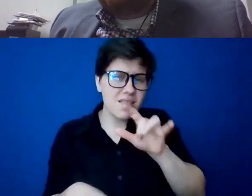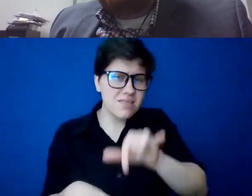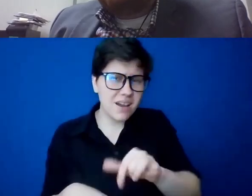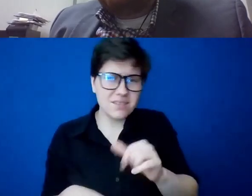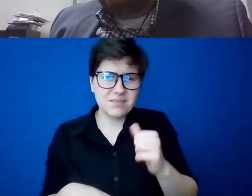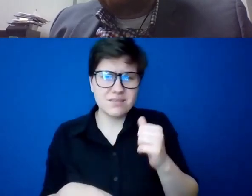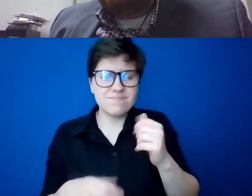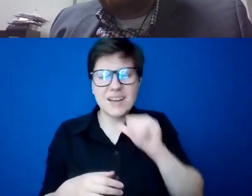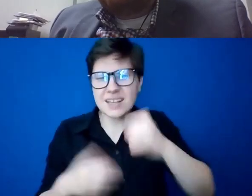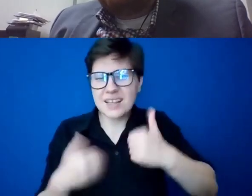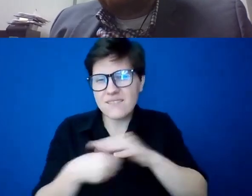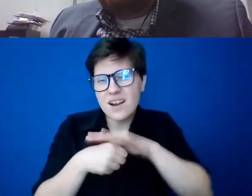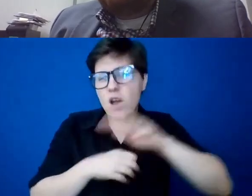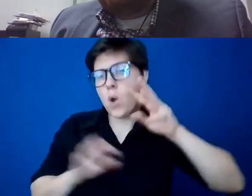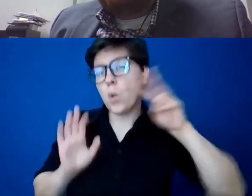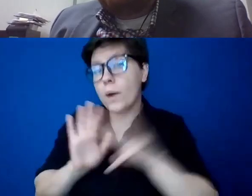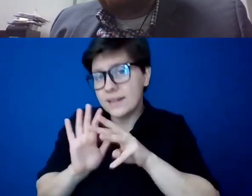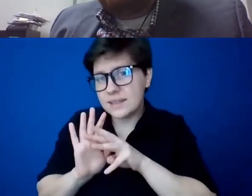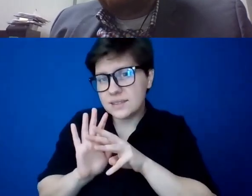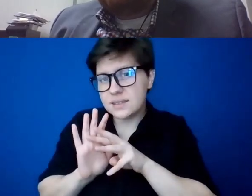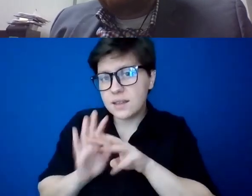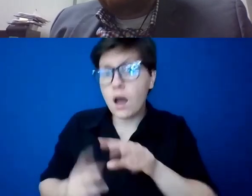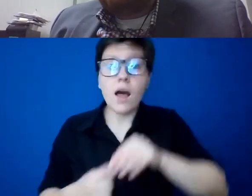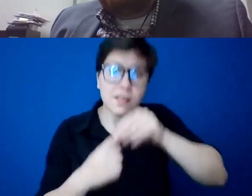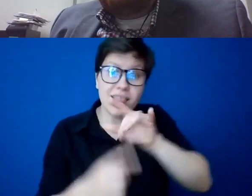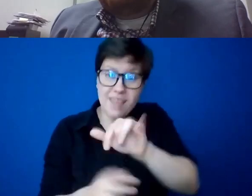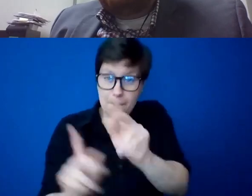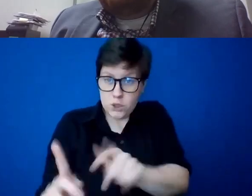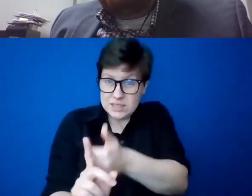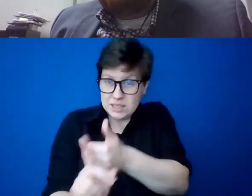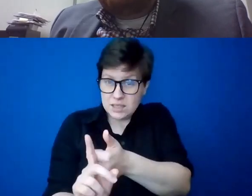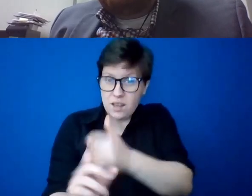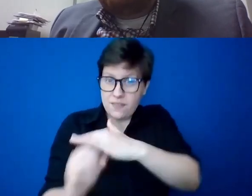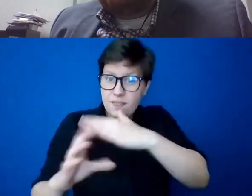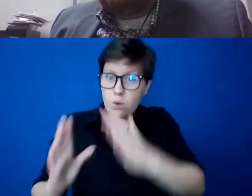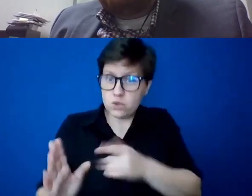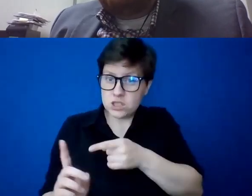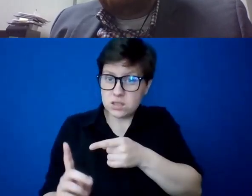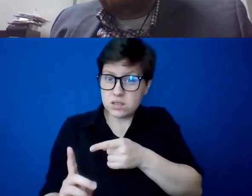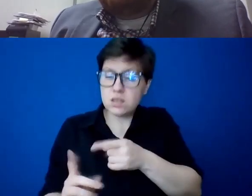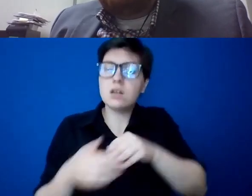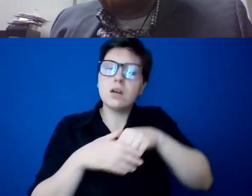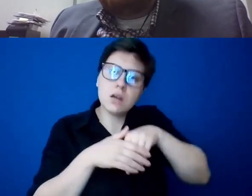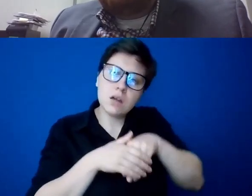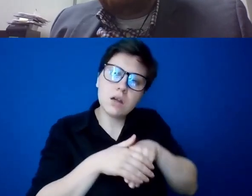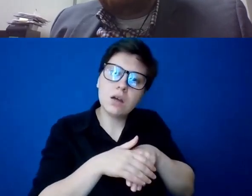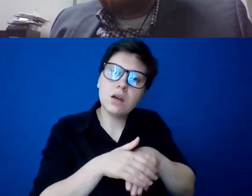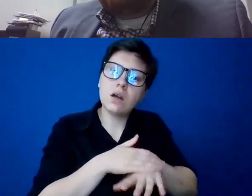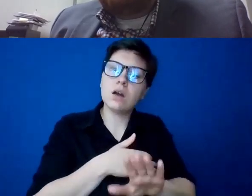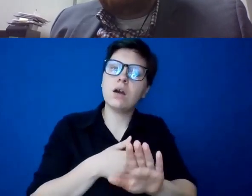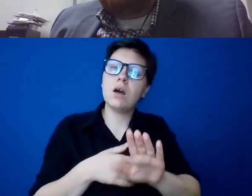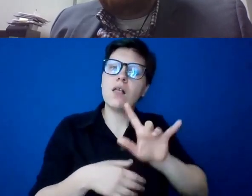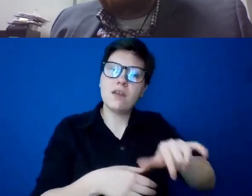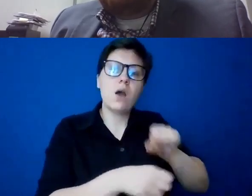or witness unless that person himself or herself enters into some